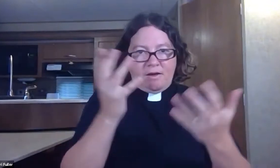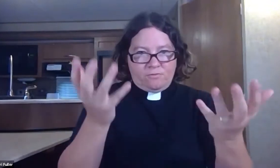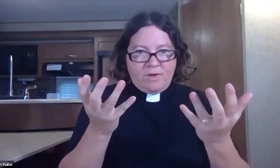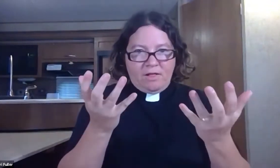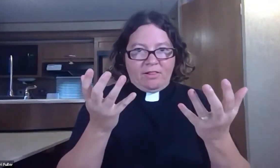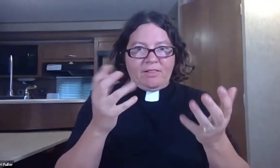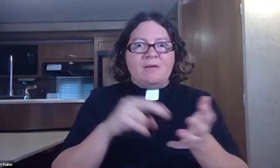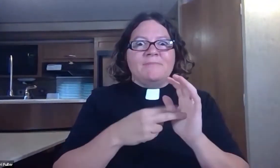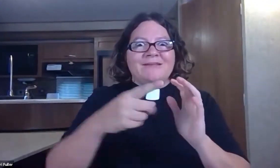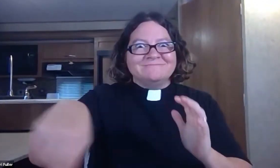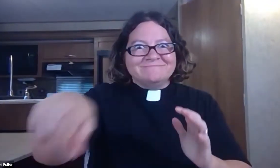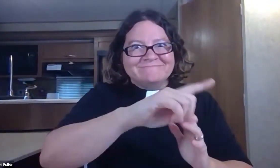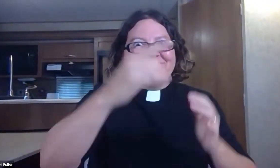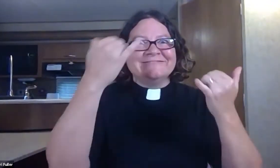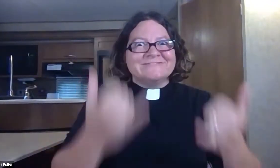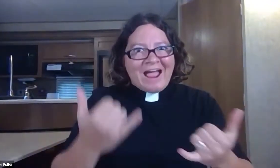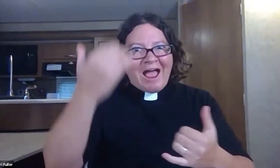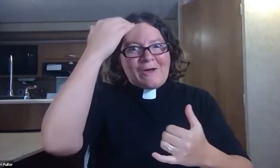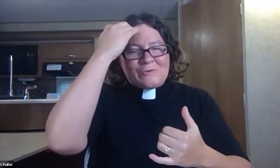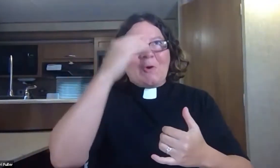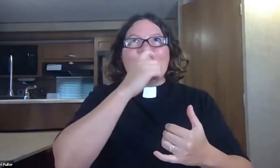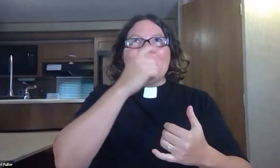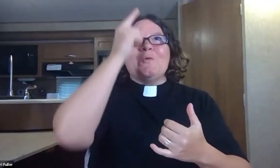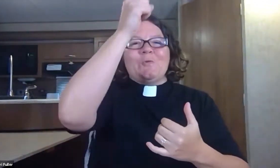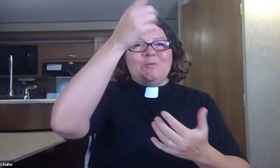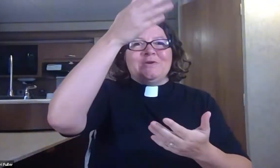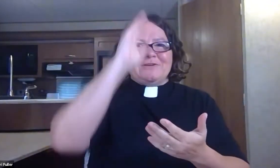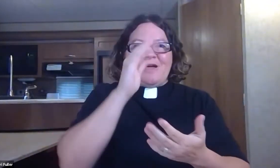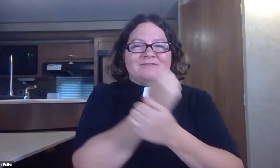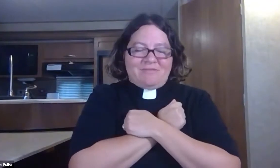Jonah followed God's call which is a lesson for us